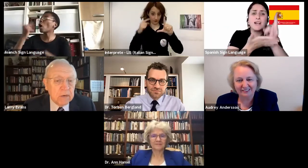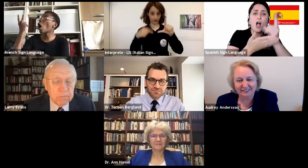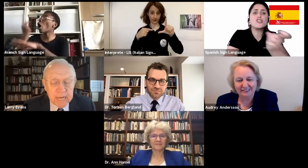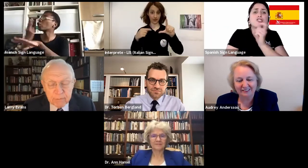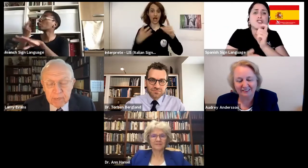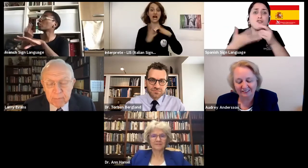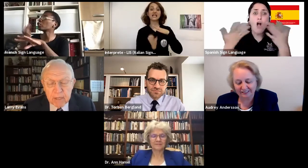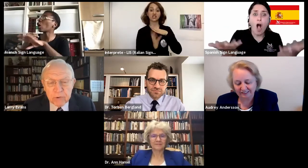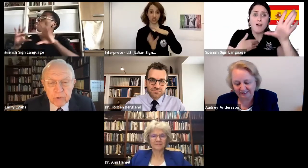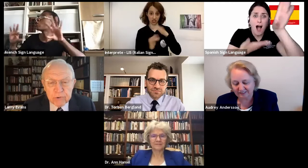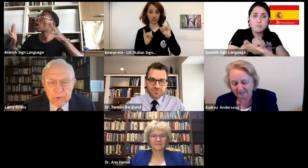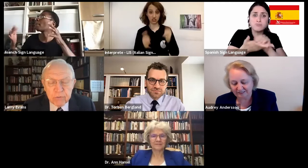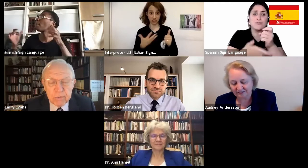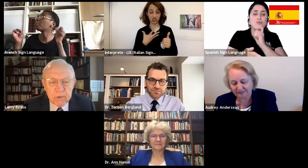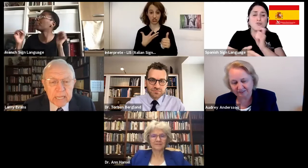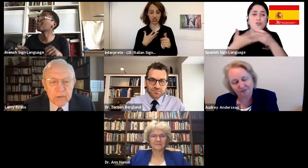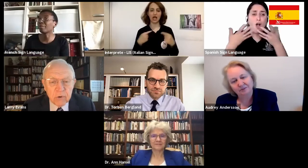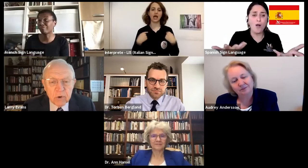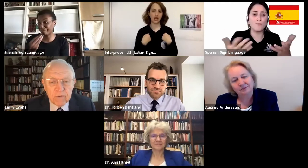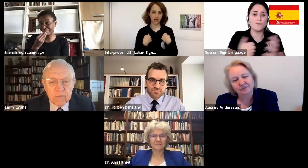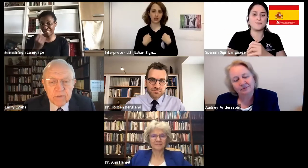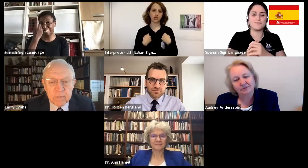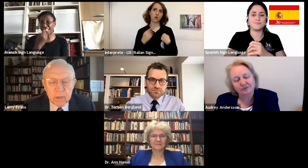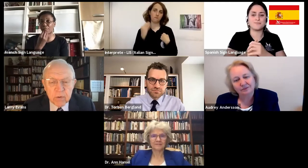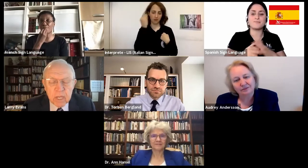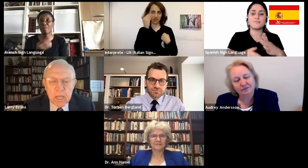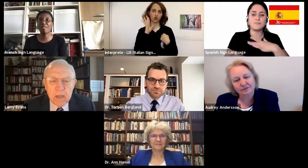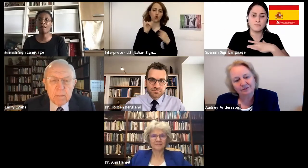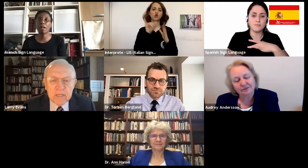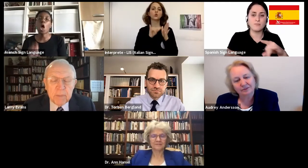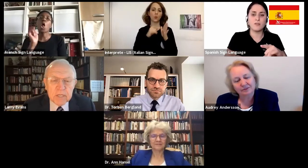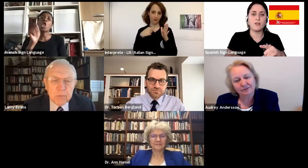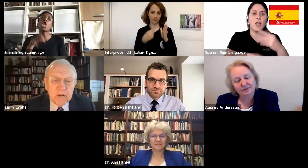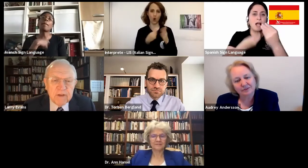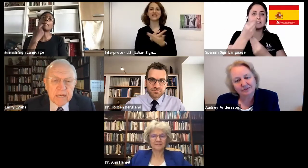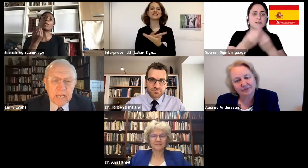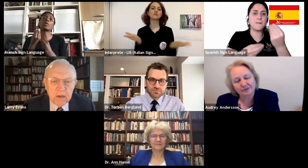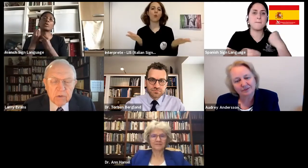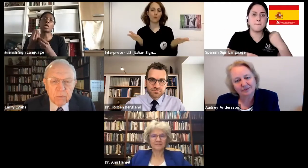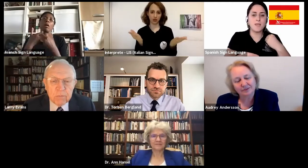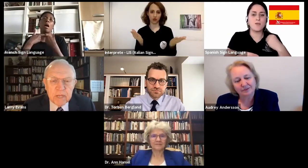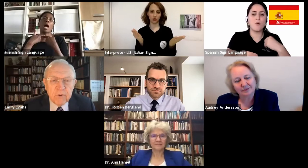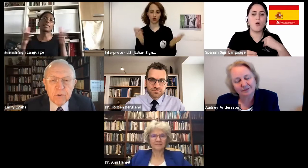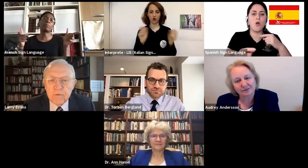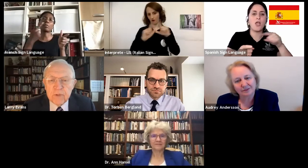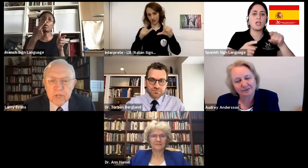It'll probably be on YouTube and or Vimeo. But the best way to find out would be for you to visit